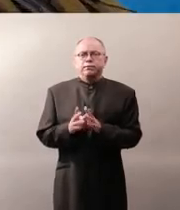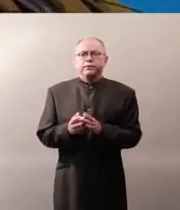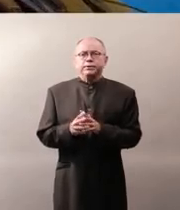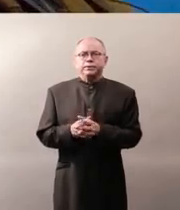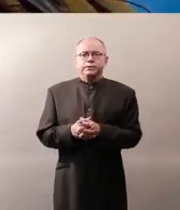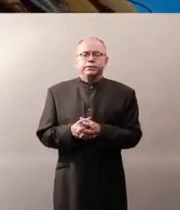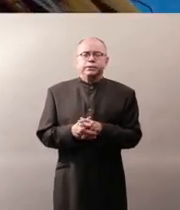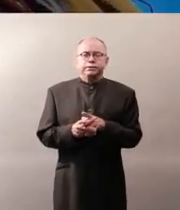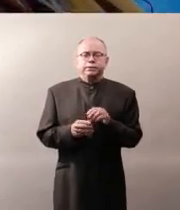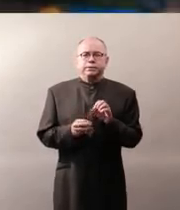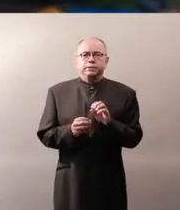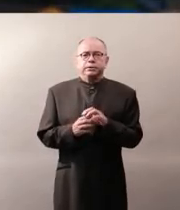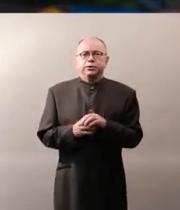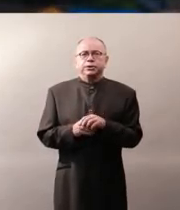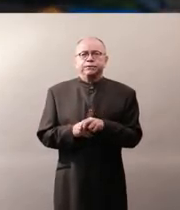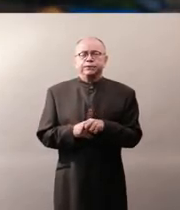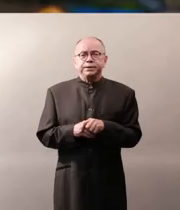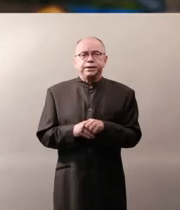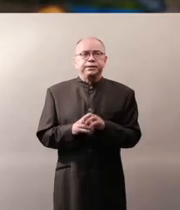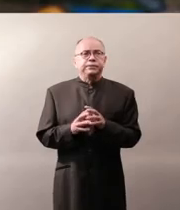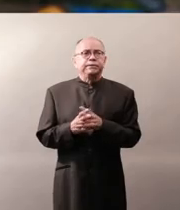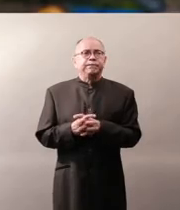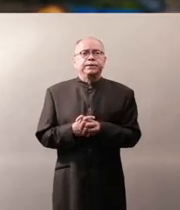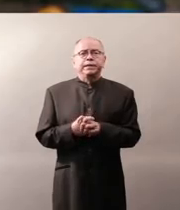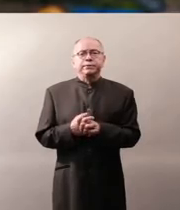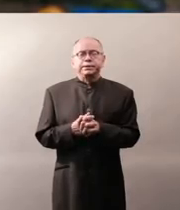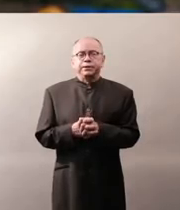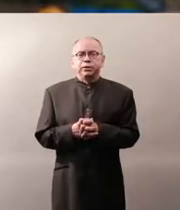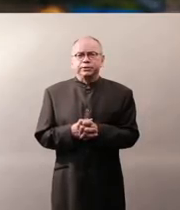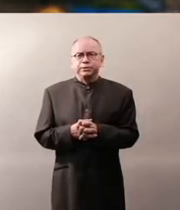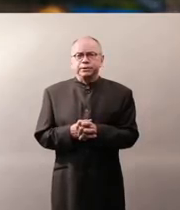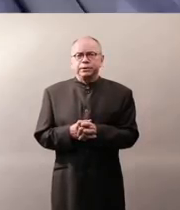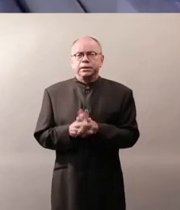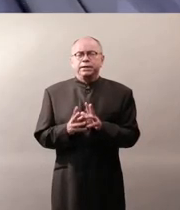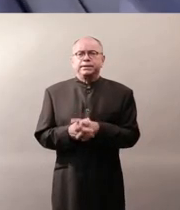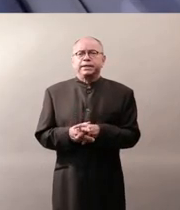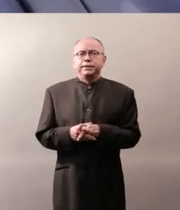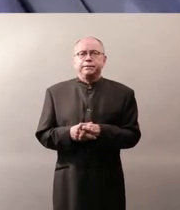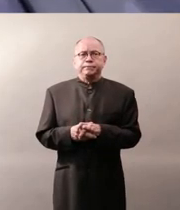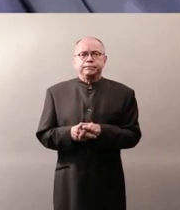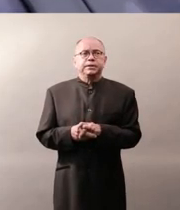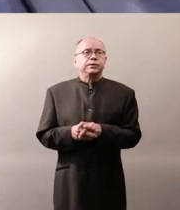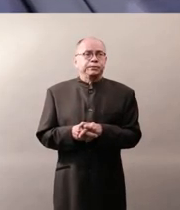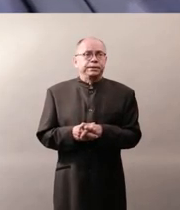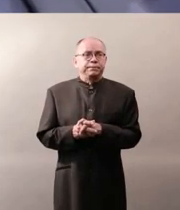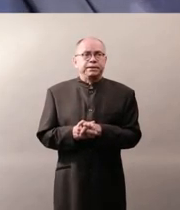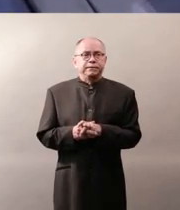First, Chongqing University and the School of Foreign Languages and Cultures. And secondly, the students themselves.